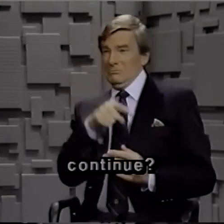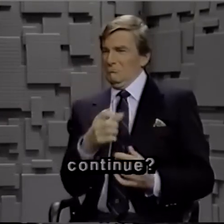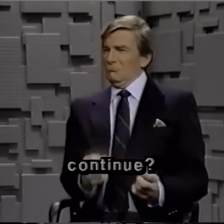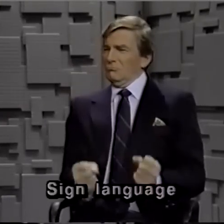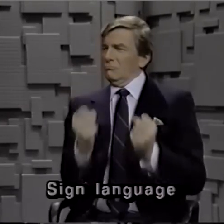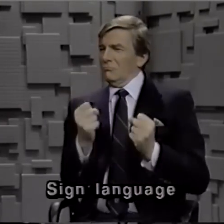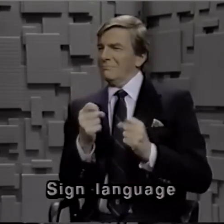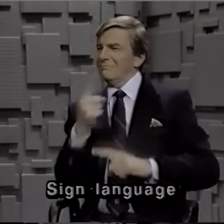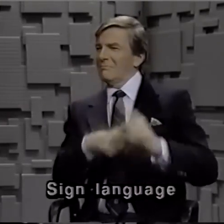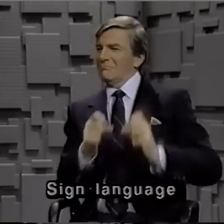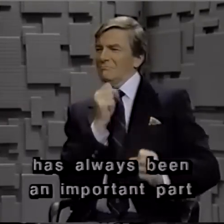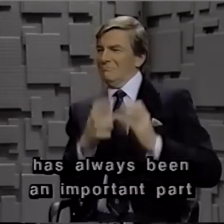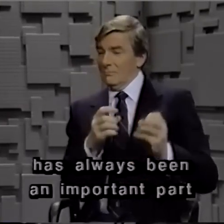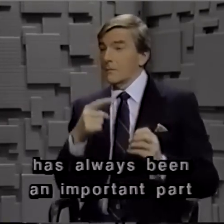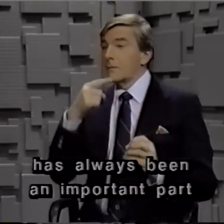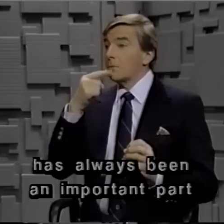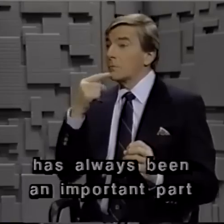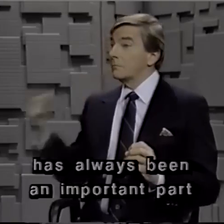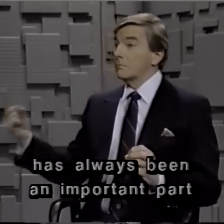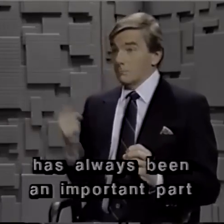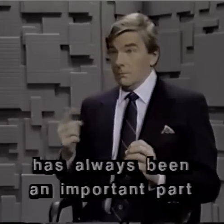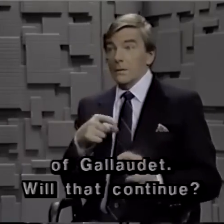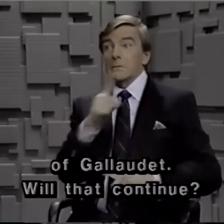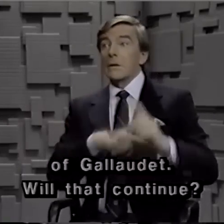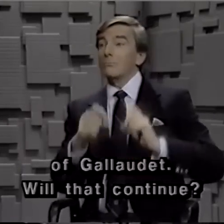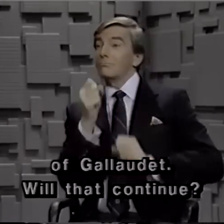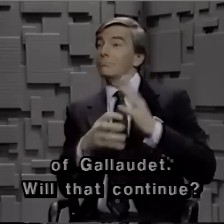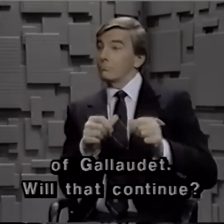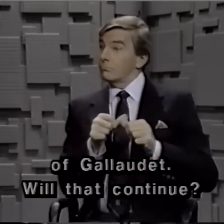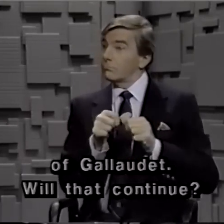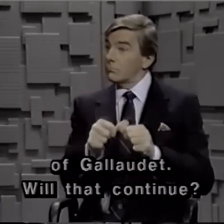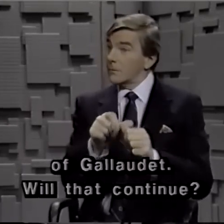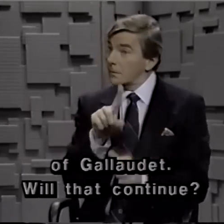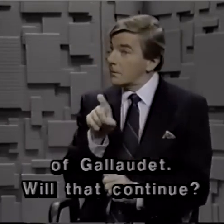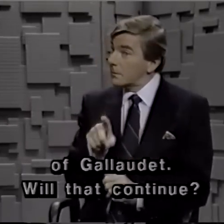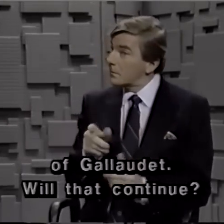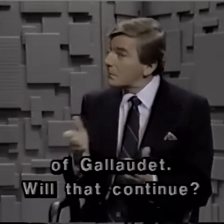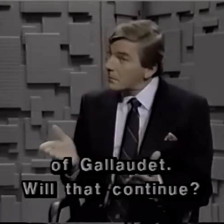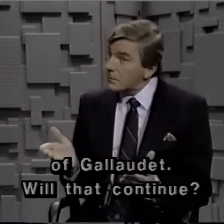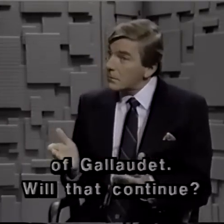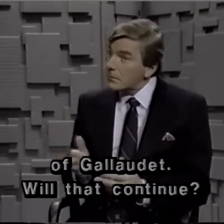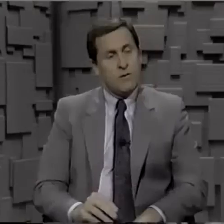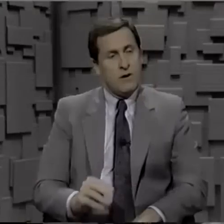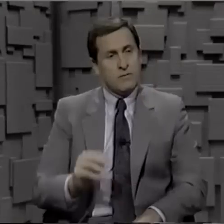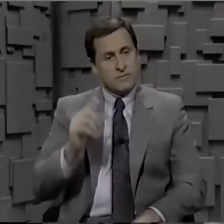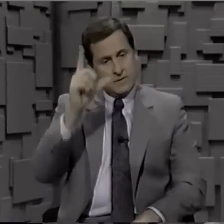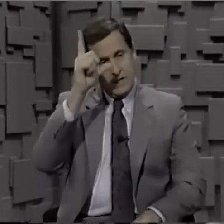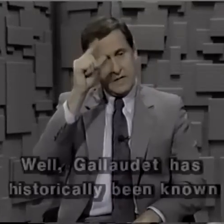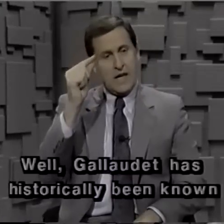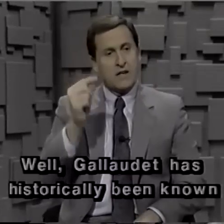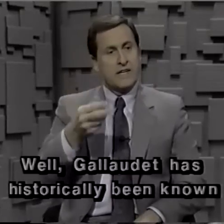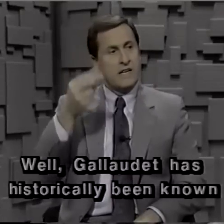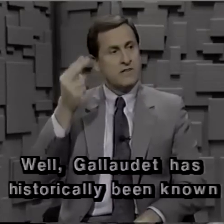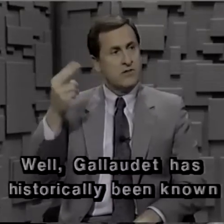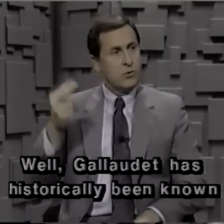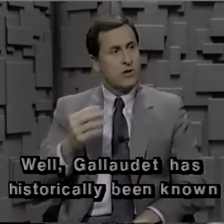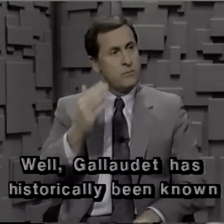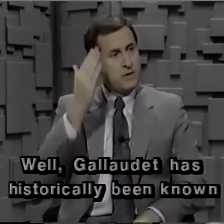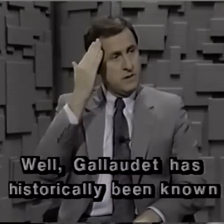Sign language has always been an important part of Gallaudet. Will that continue? Well, Gallaudet has historically been